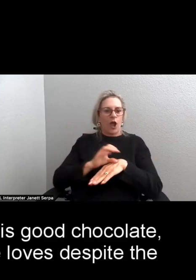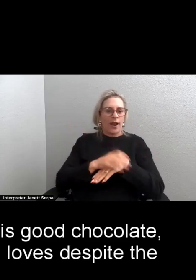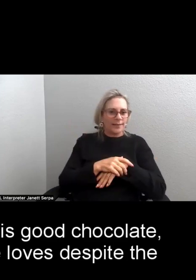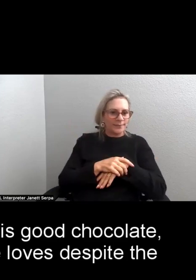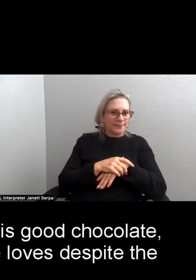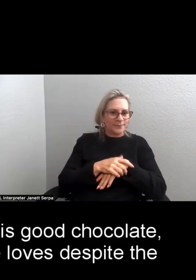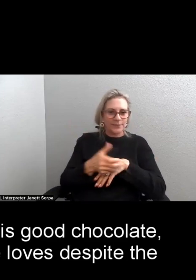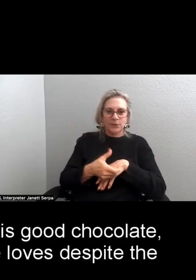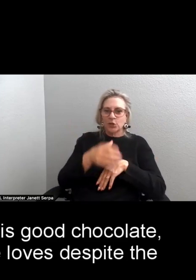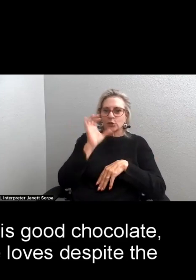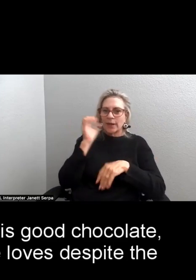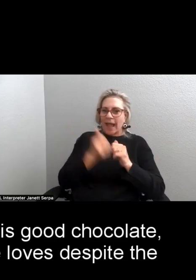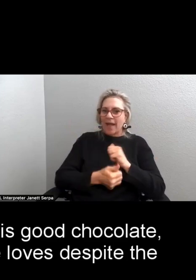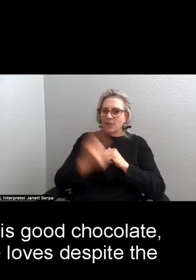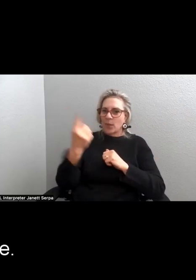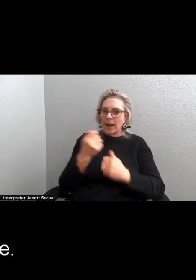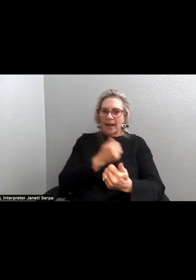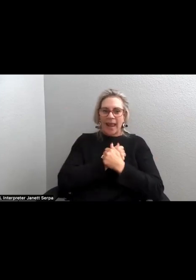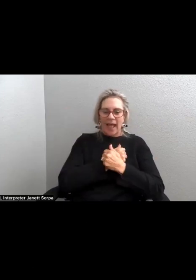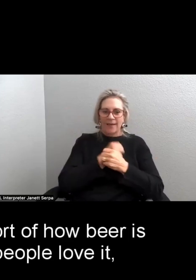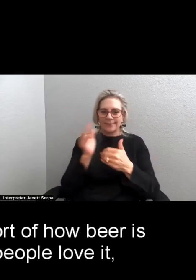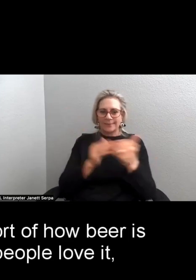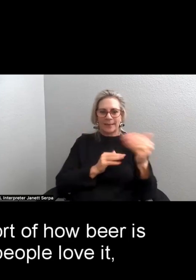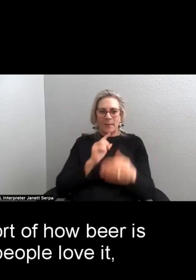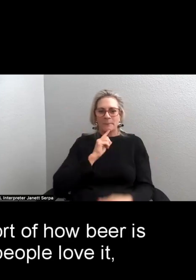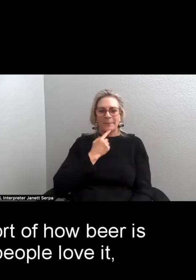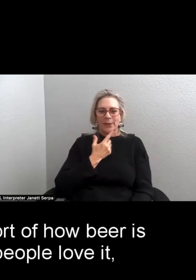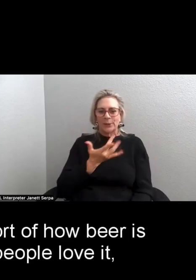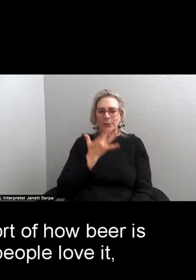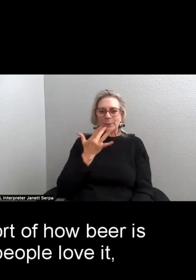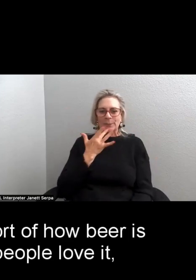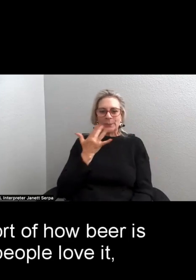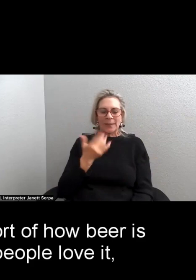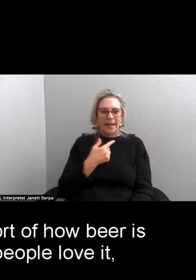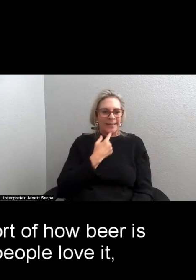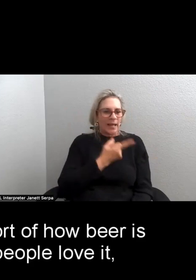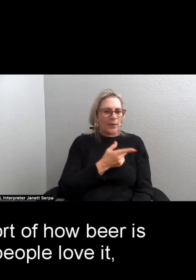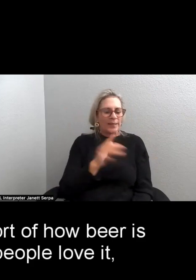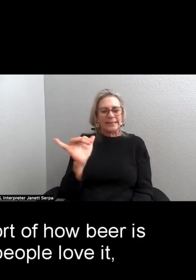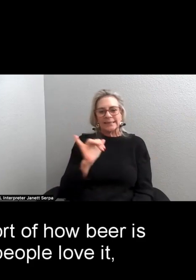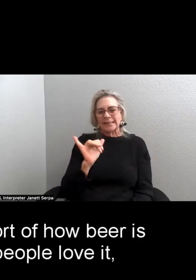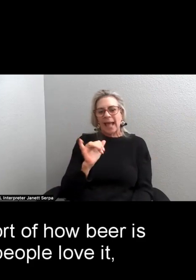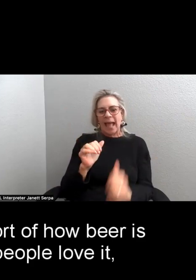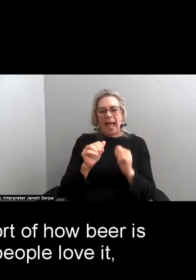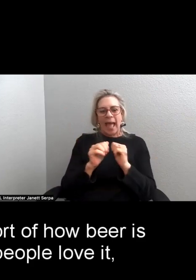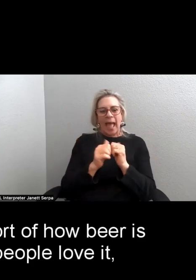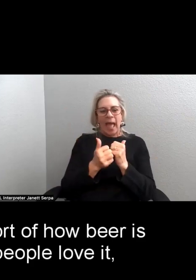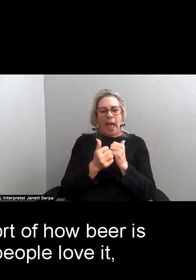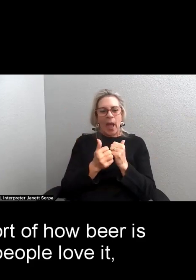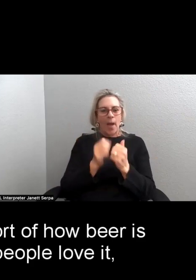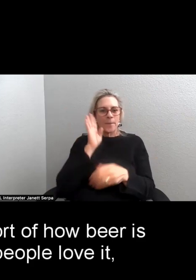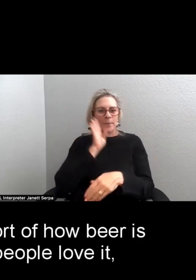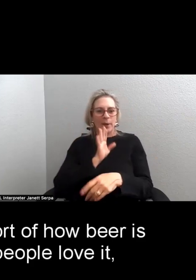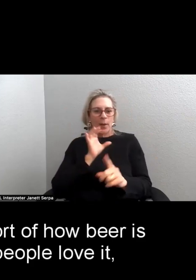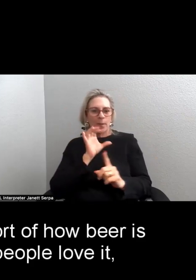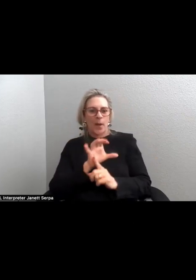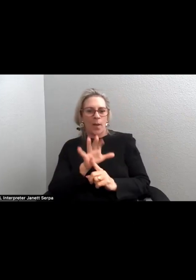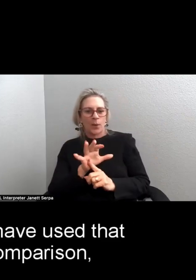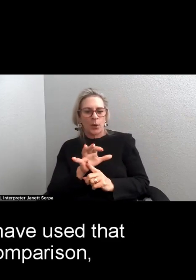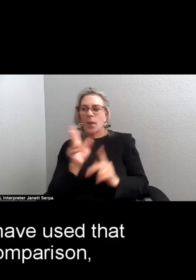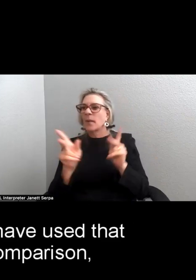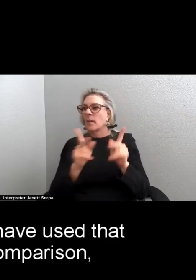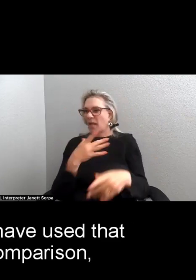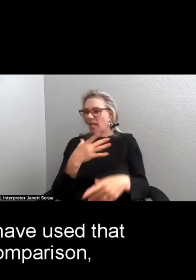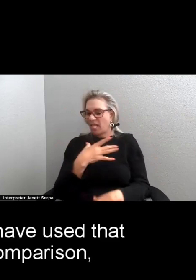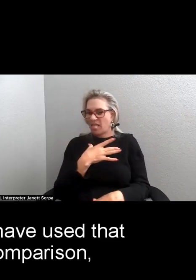the drink everyone loves despite the taste, and I tell her it's sort of how beer is popular, how people love it,